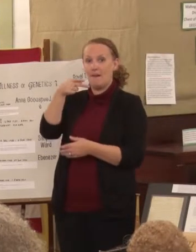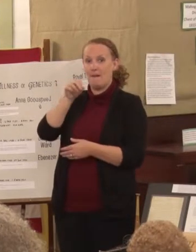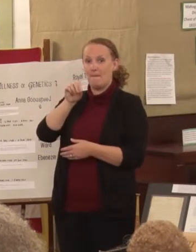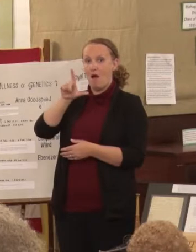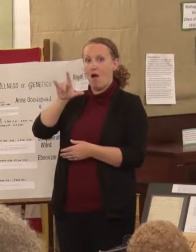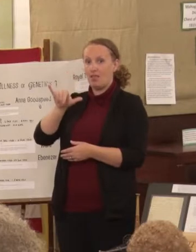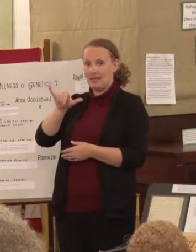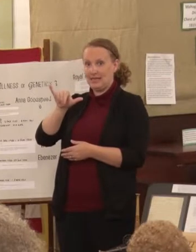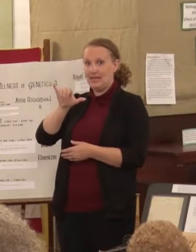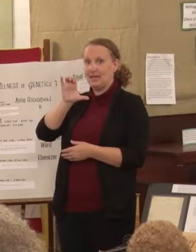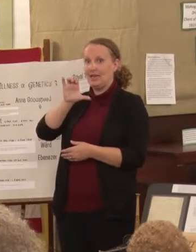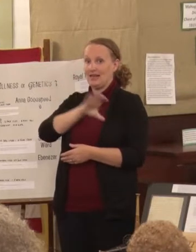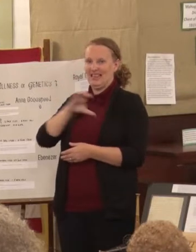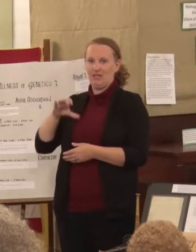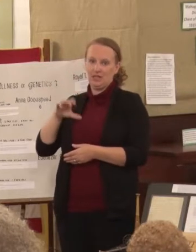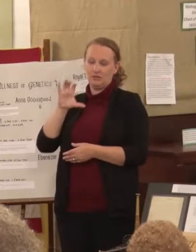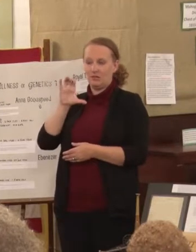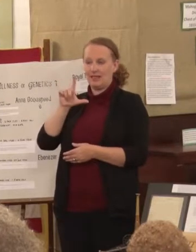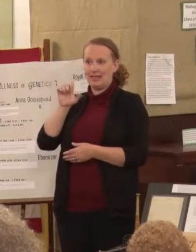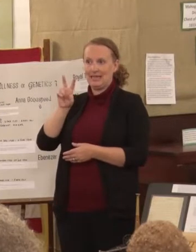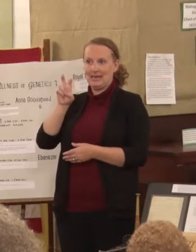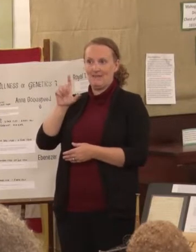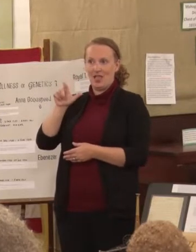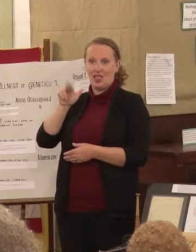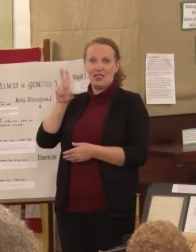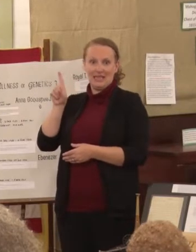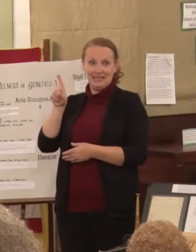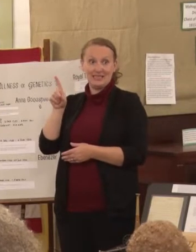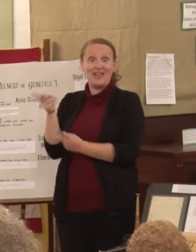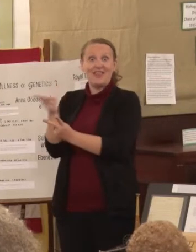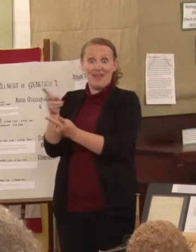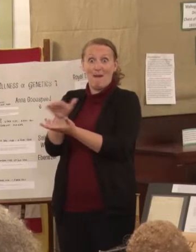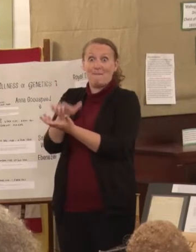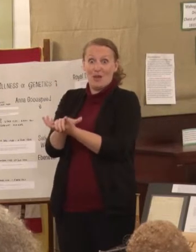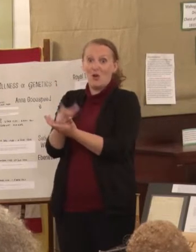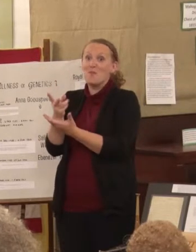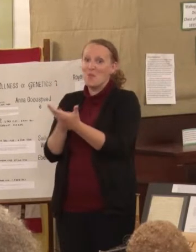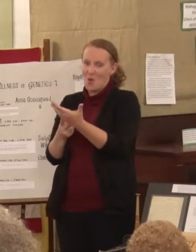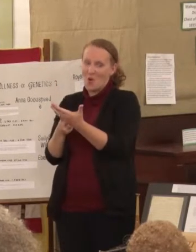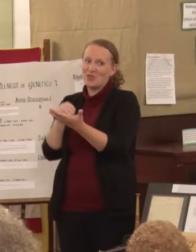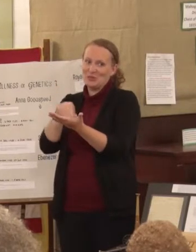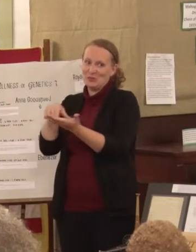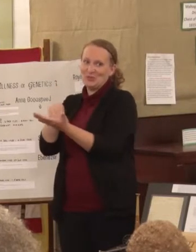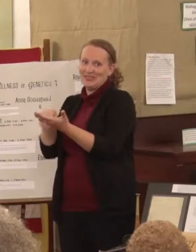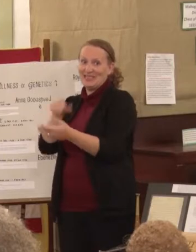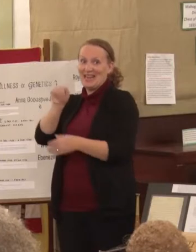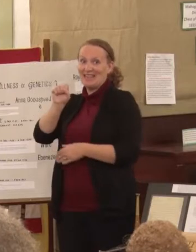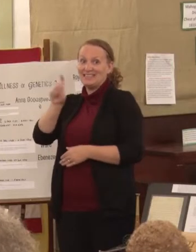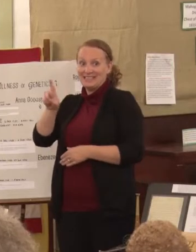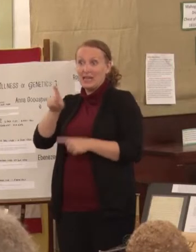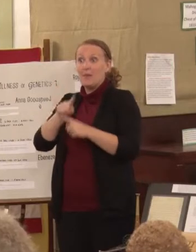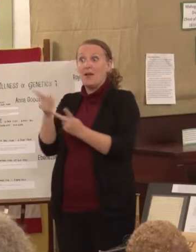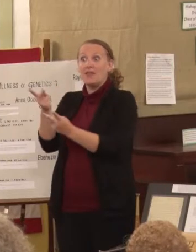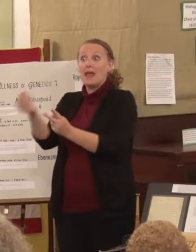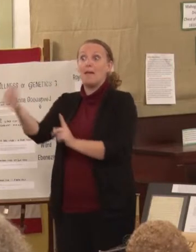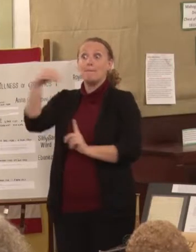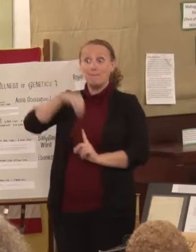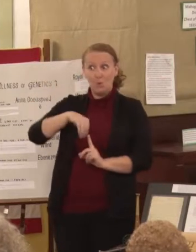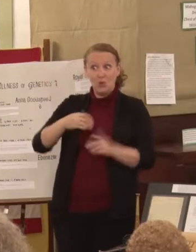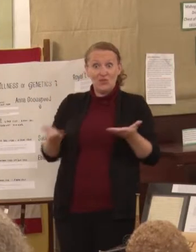was a student at the school. And both Royal and Polly came to Hebron and started to live and work in